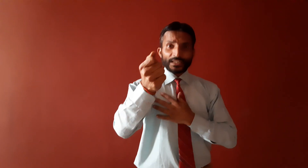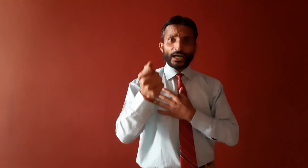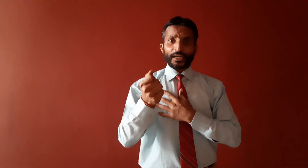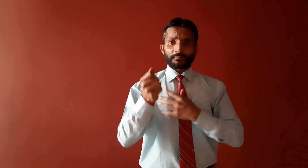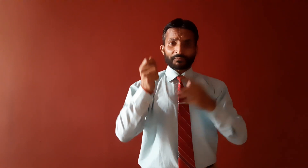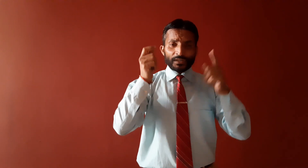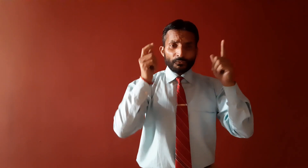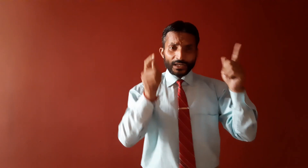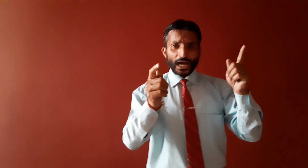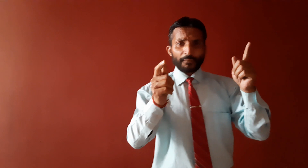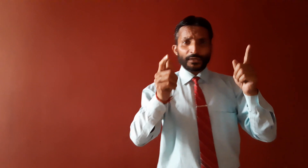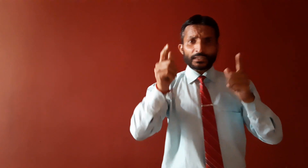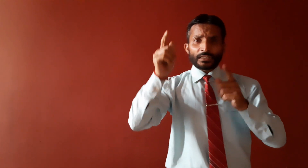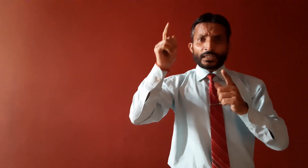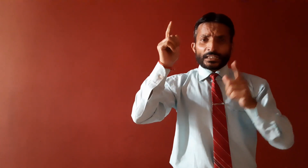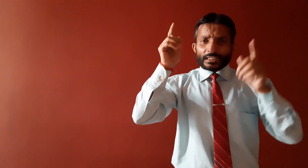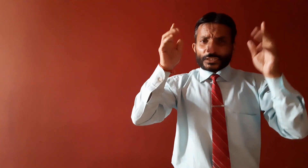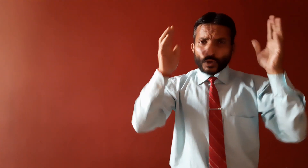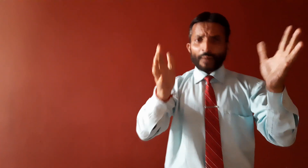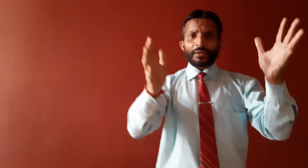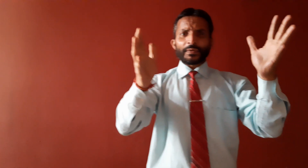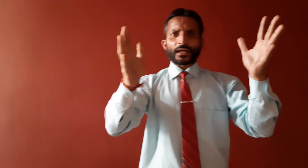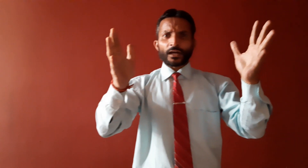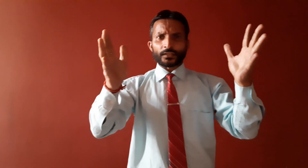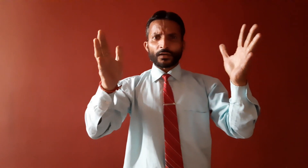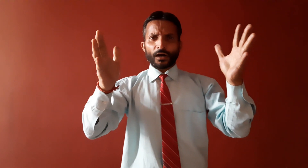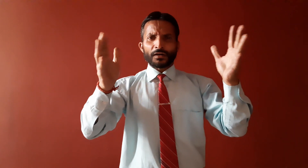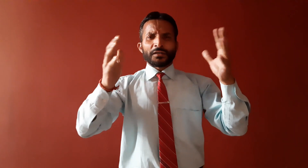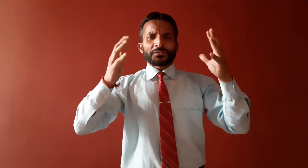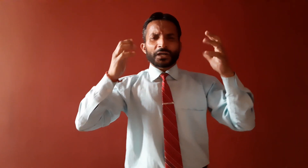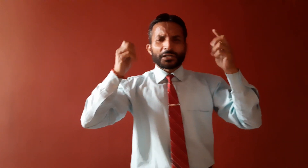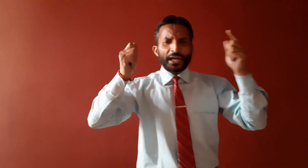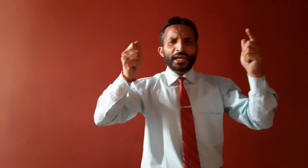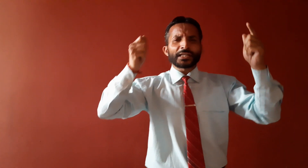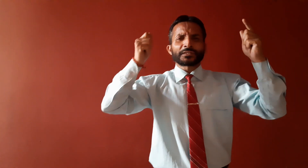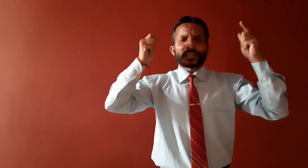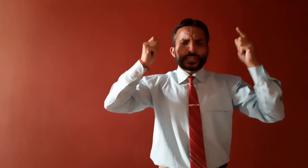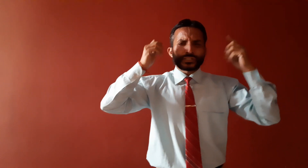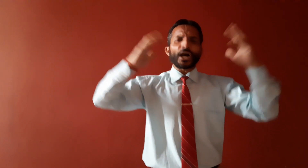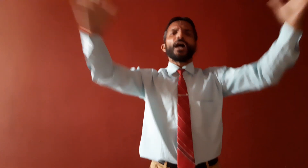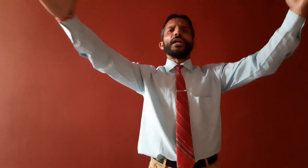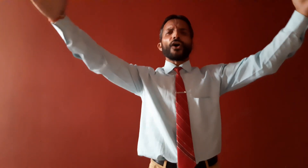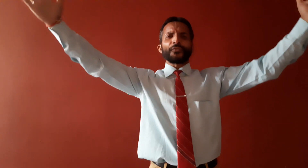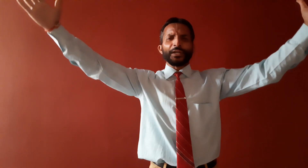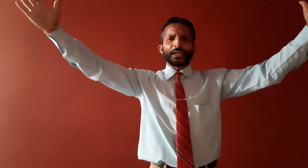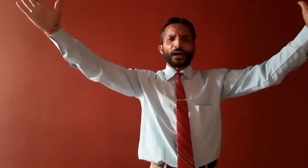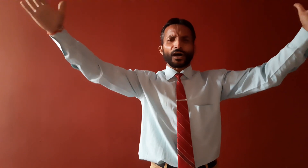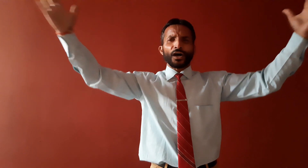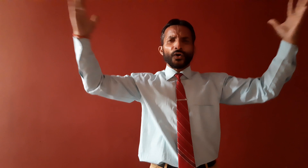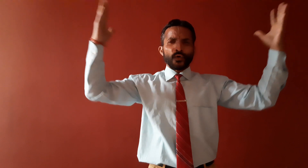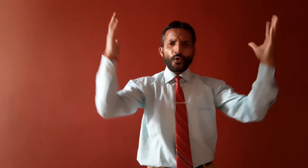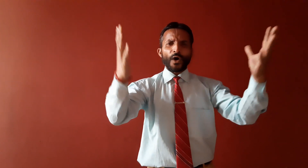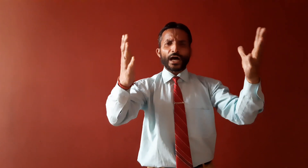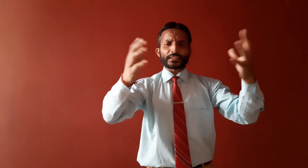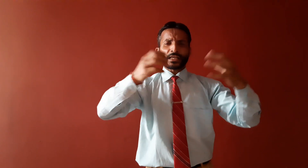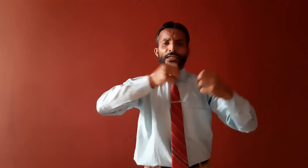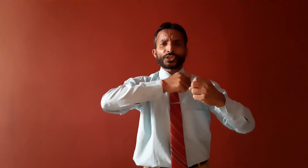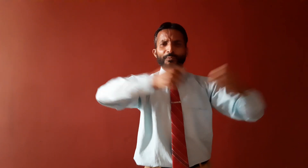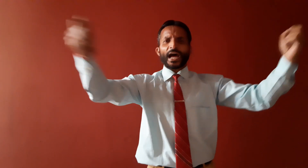time, what happened? Swami Vivekananda, the great child of India, who has spread